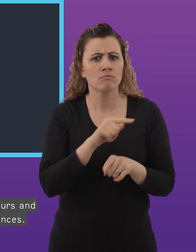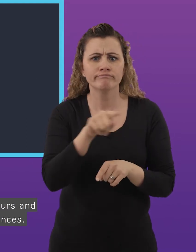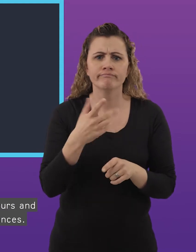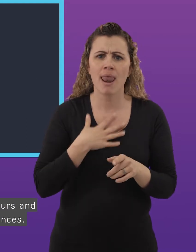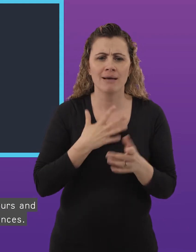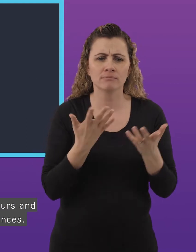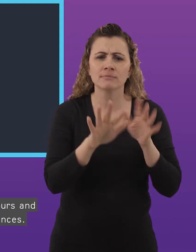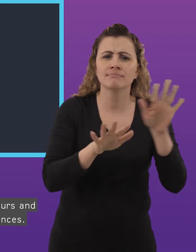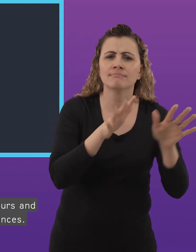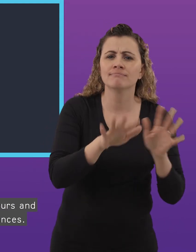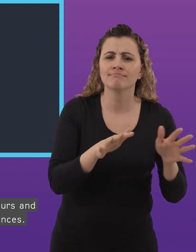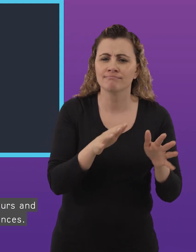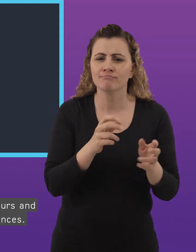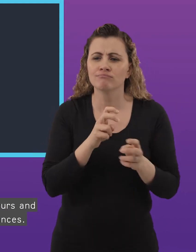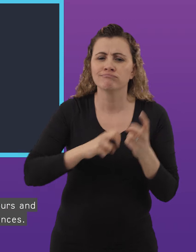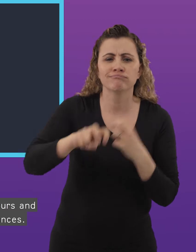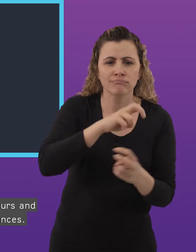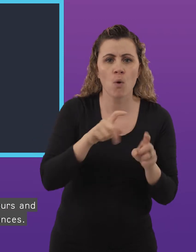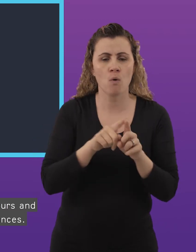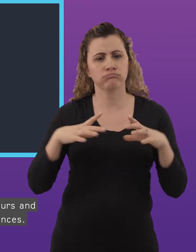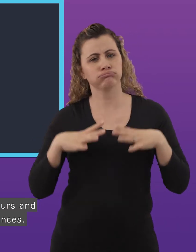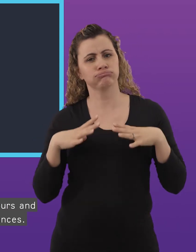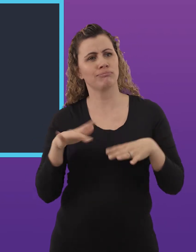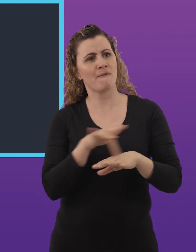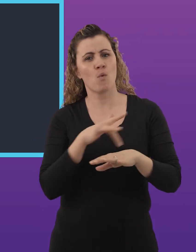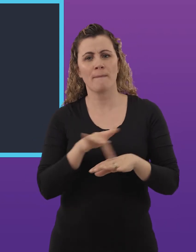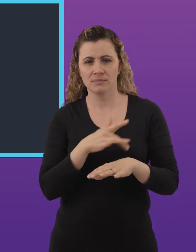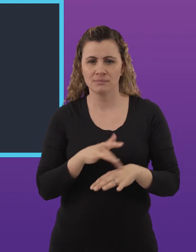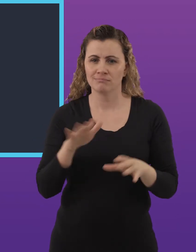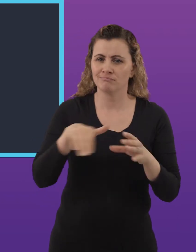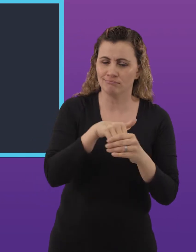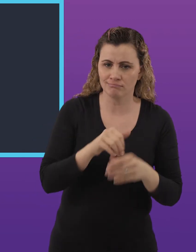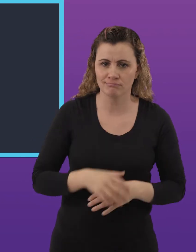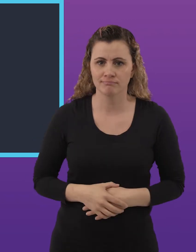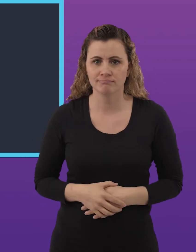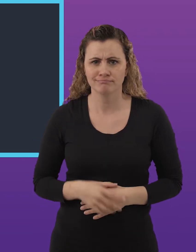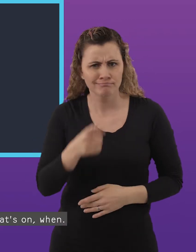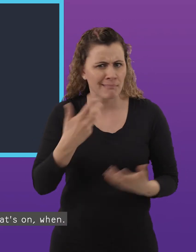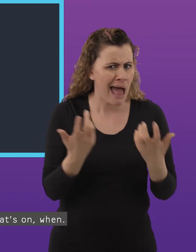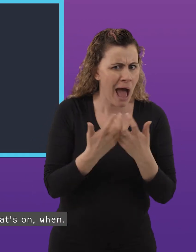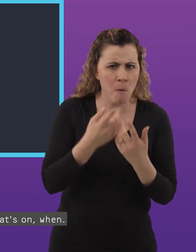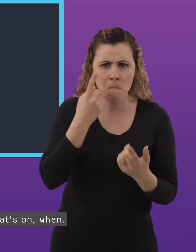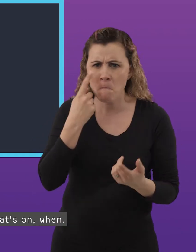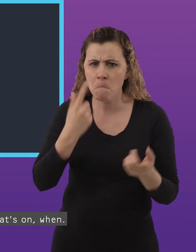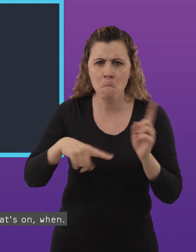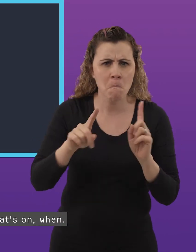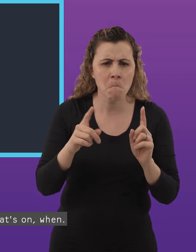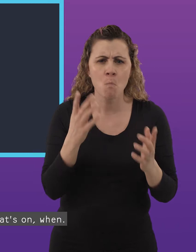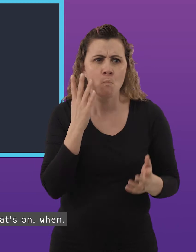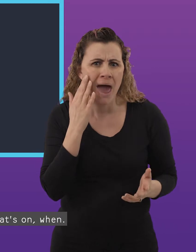here's how to find out what's on when